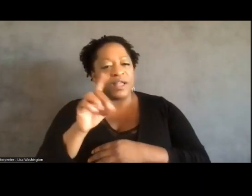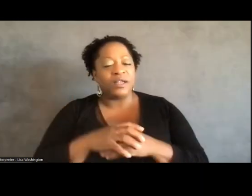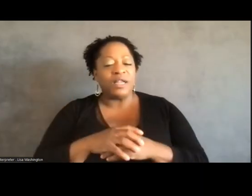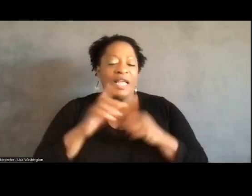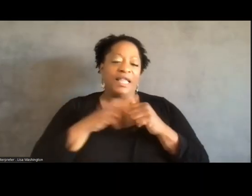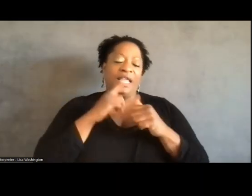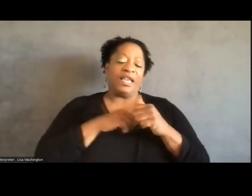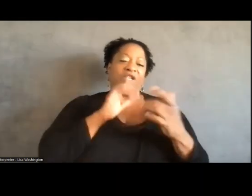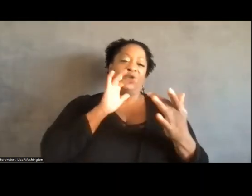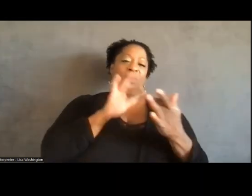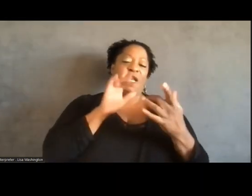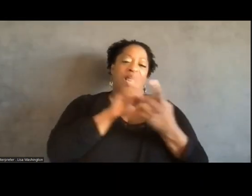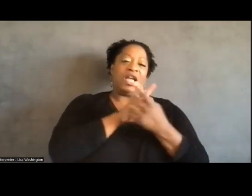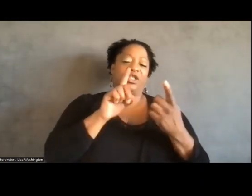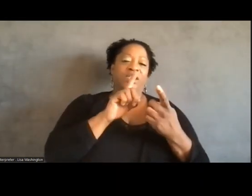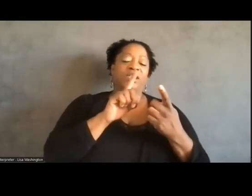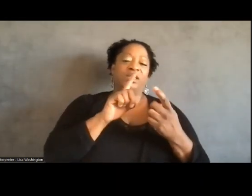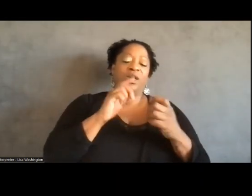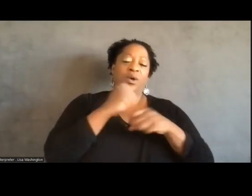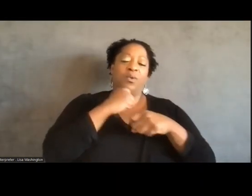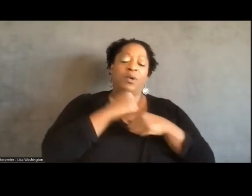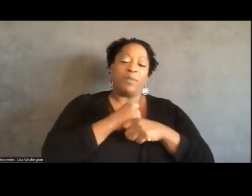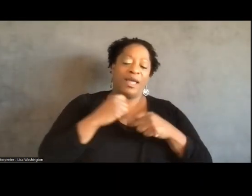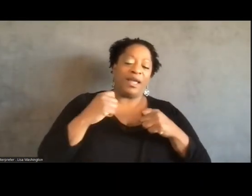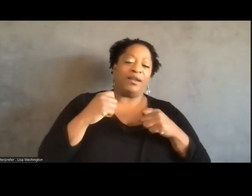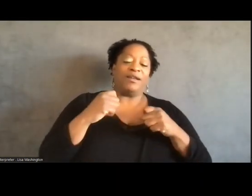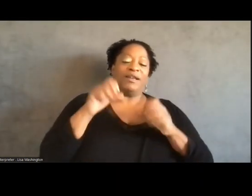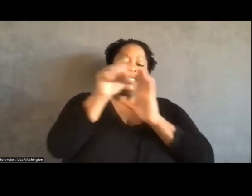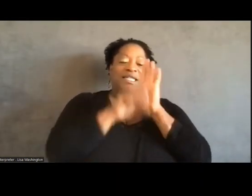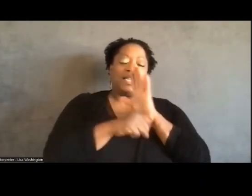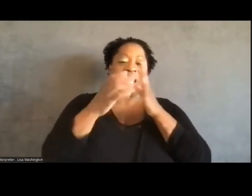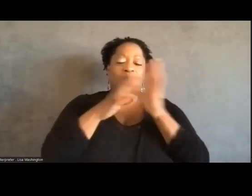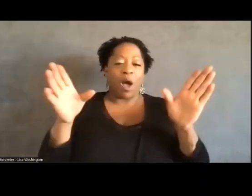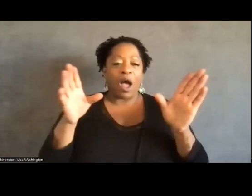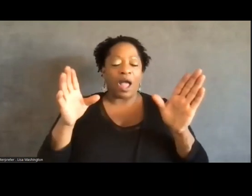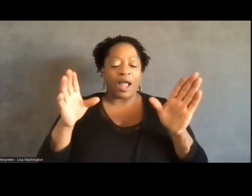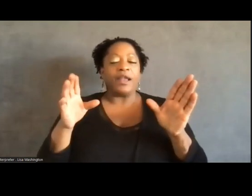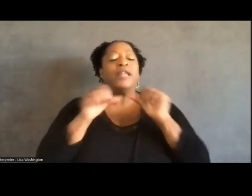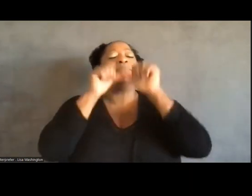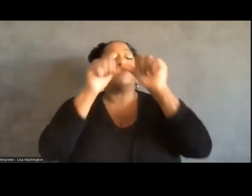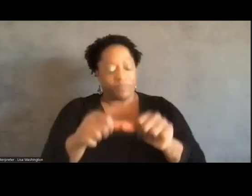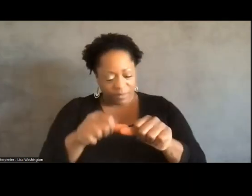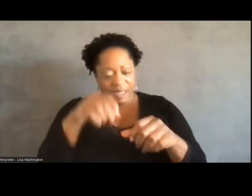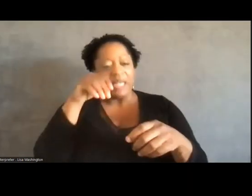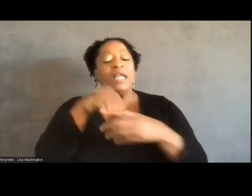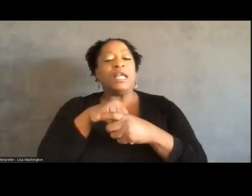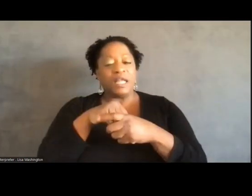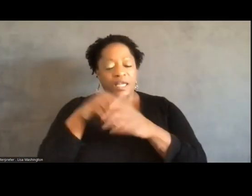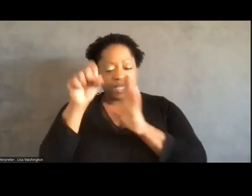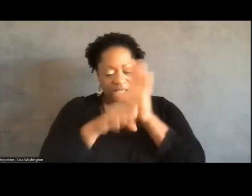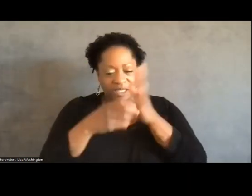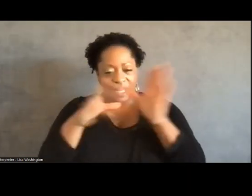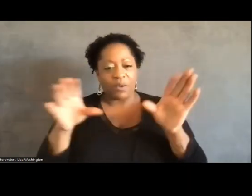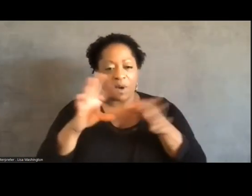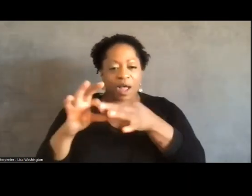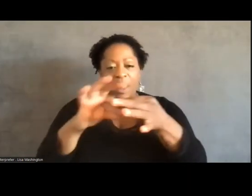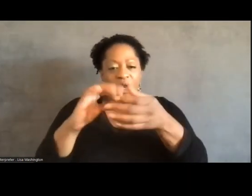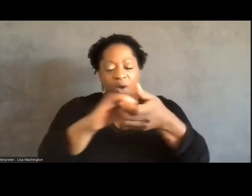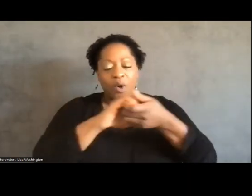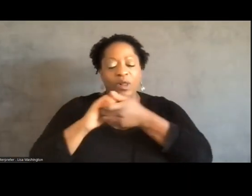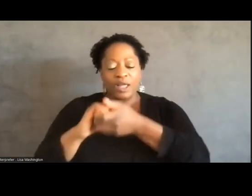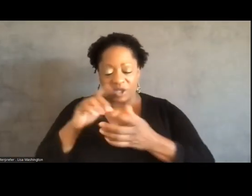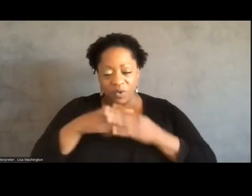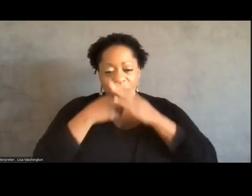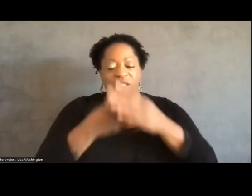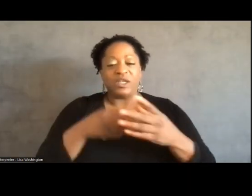to build our statewide coalition. So when we started out in 2016, and then for a couple years after that, we were really just